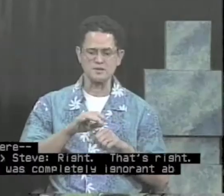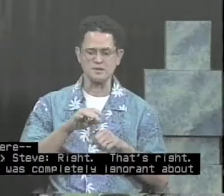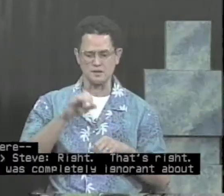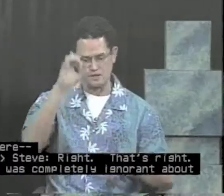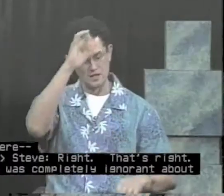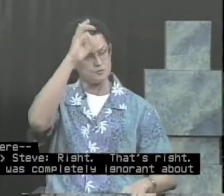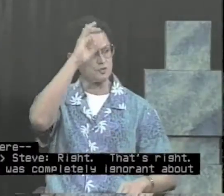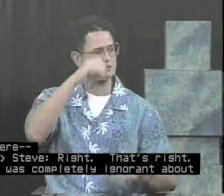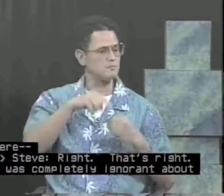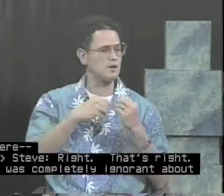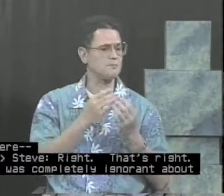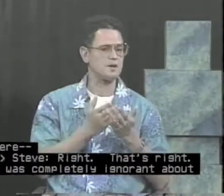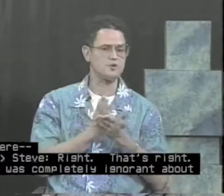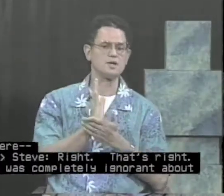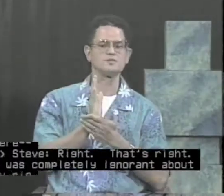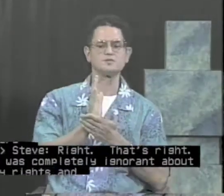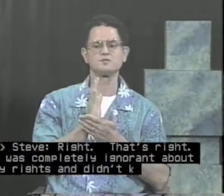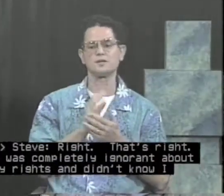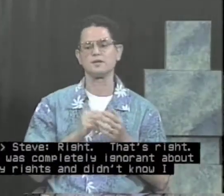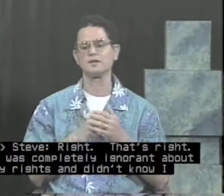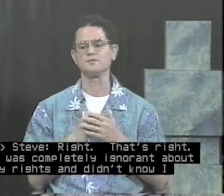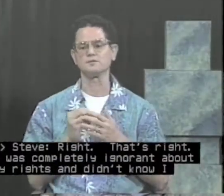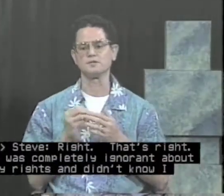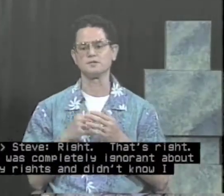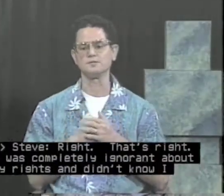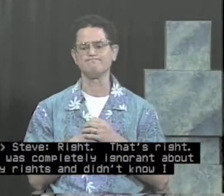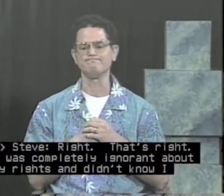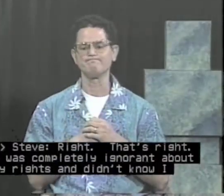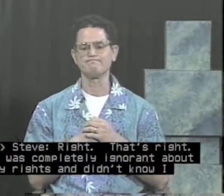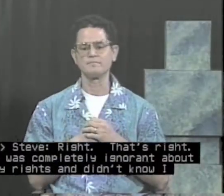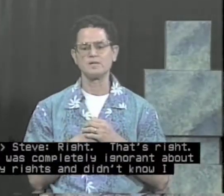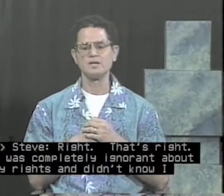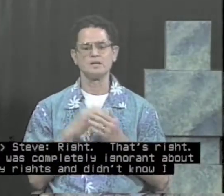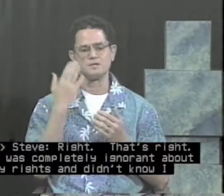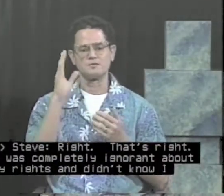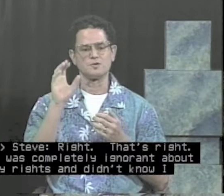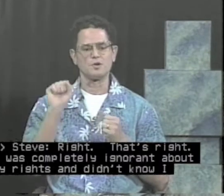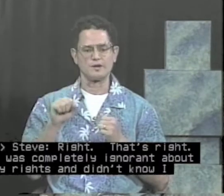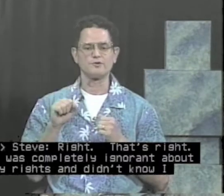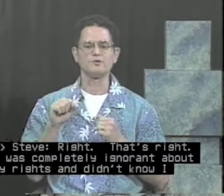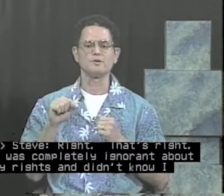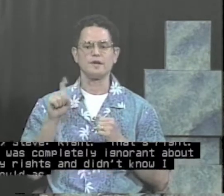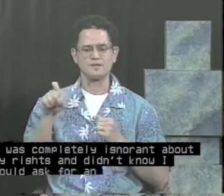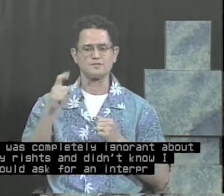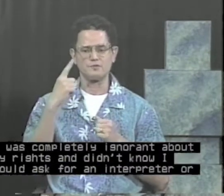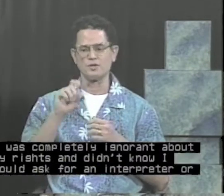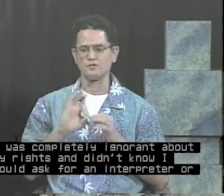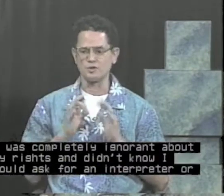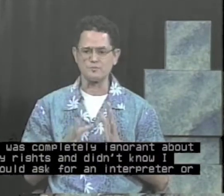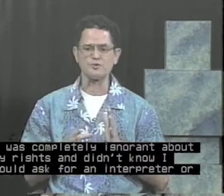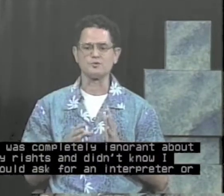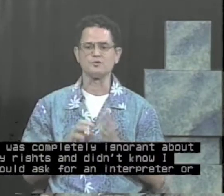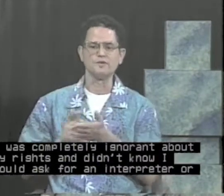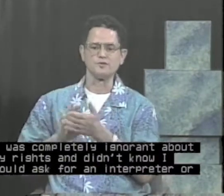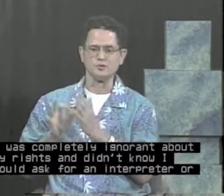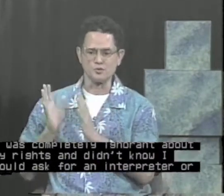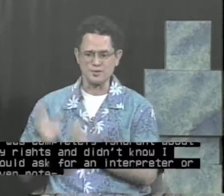ignorant about my rights, and didn't know I could ask for an interpreter or even note